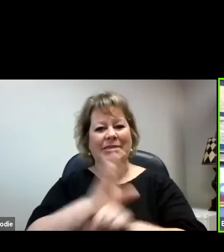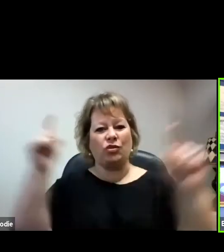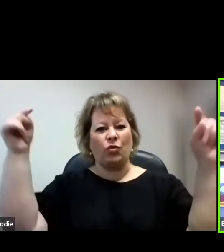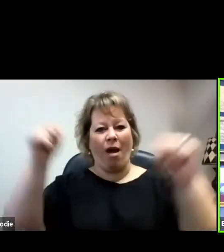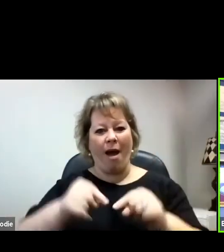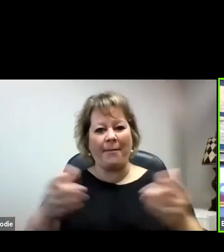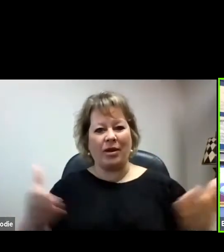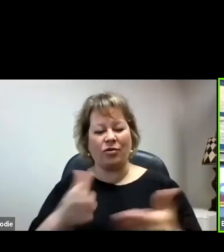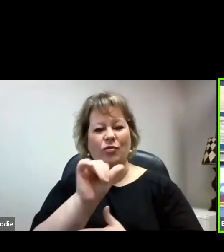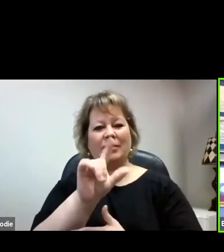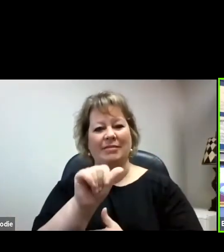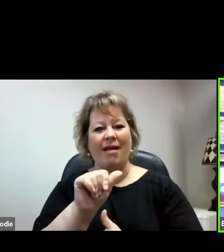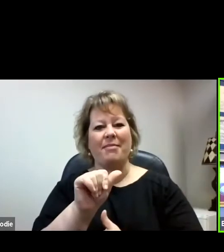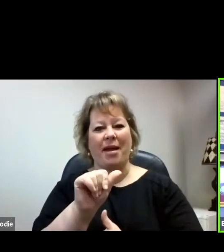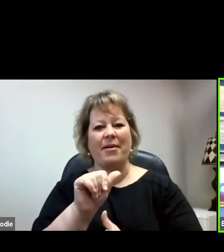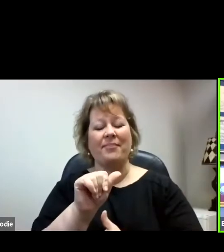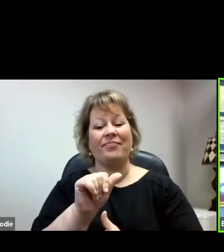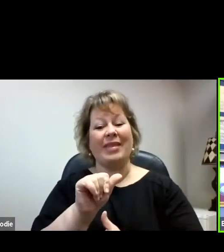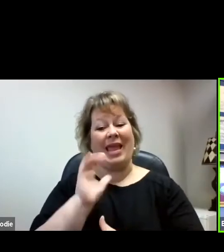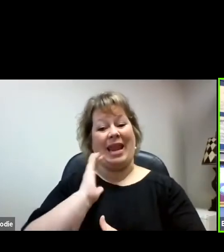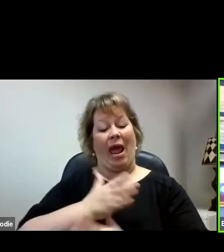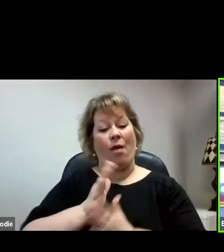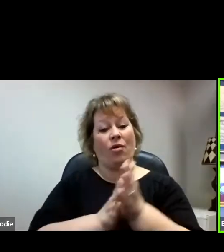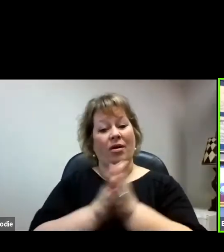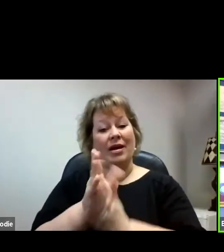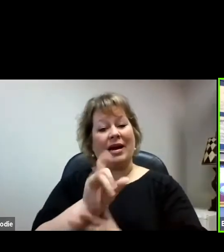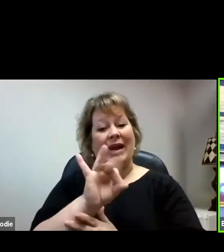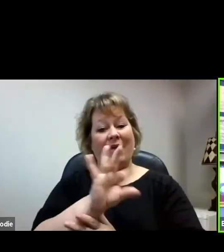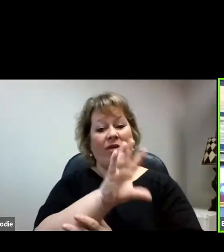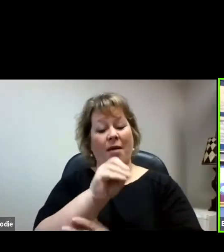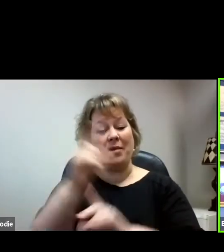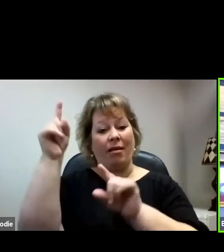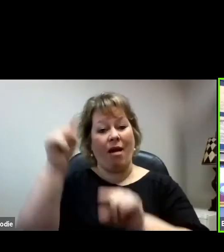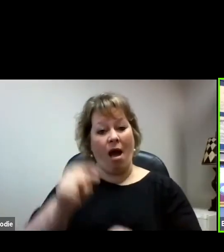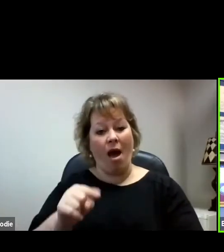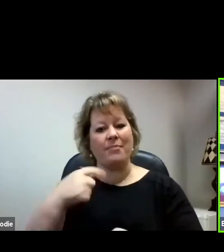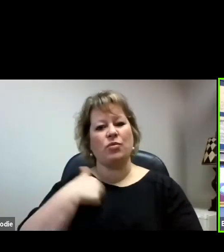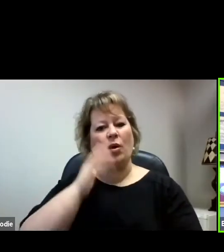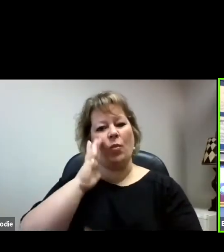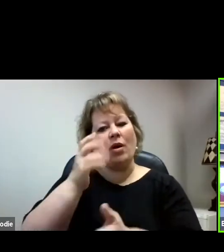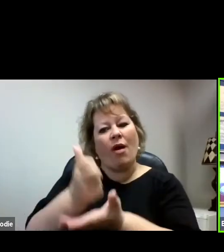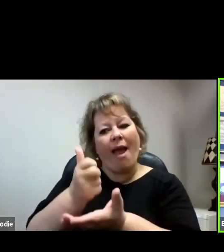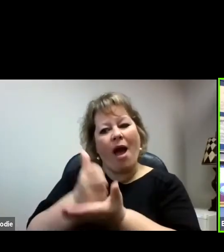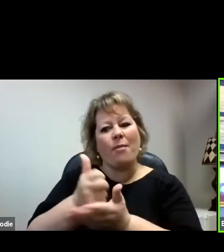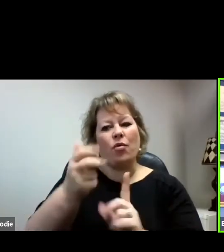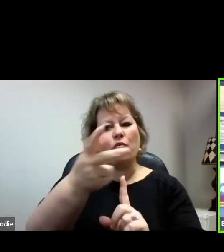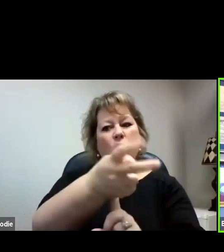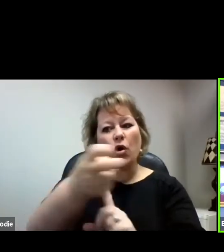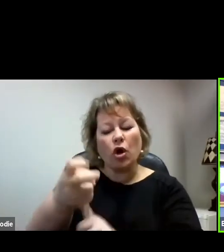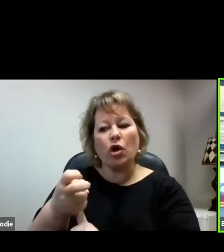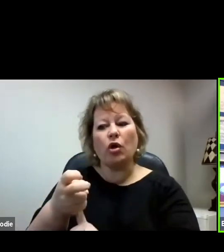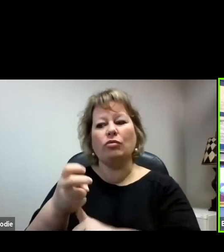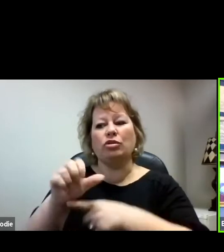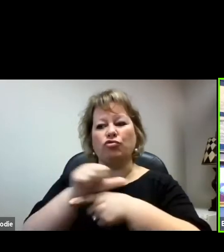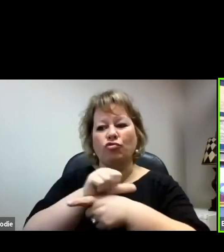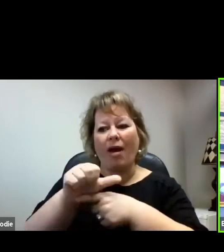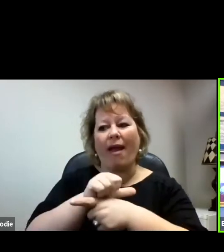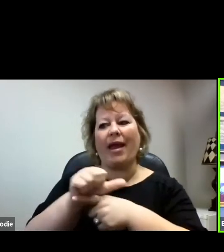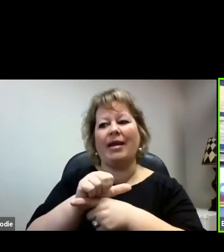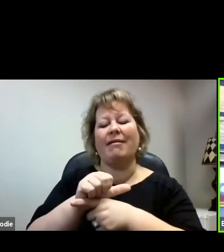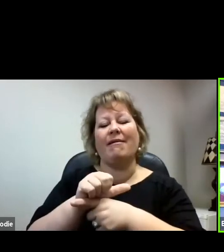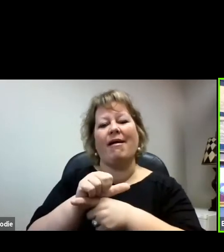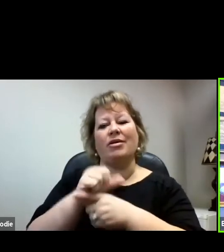AIDT is if a company comes here, we will assist them in recruiting, screening, training their workforce at no cost.